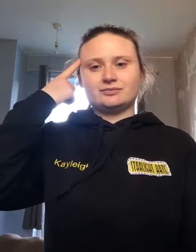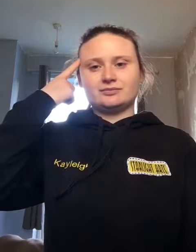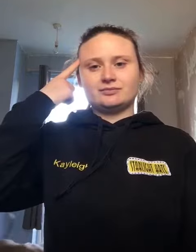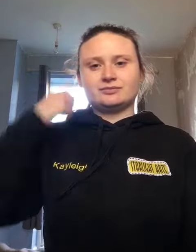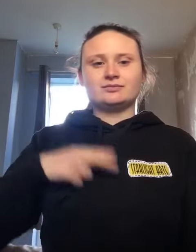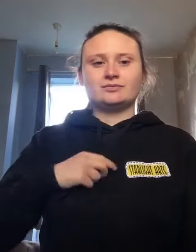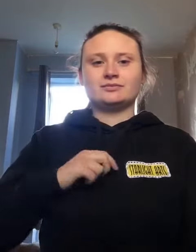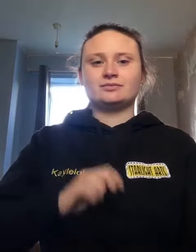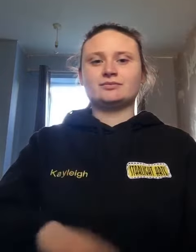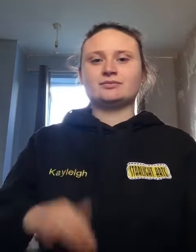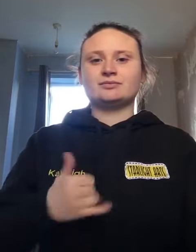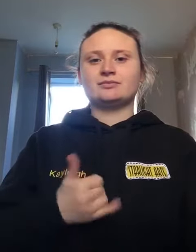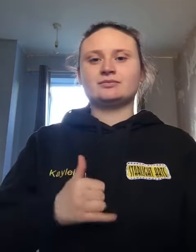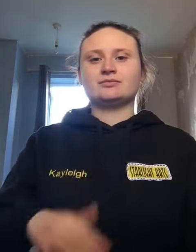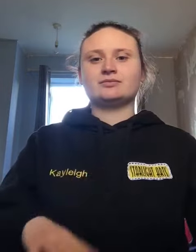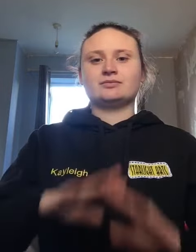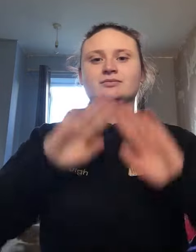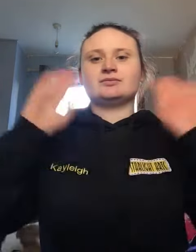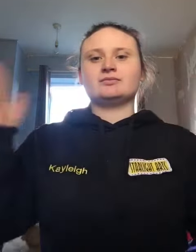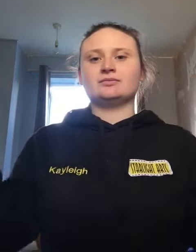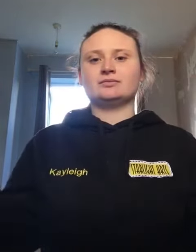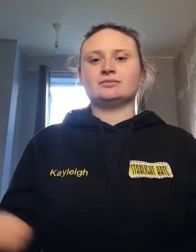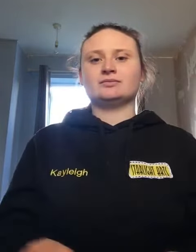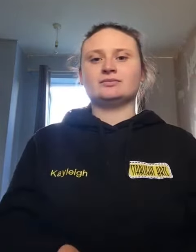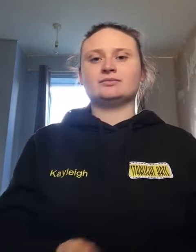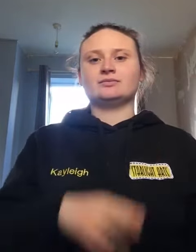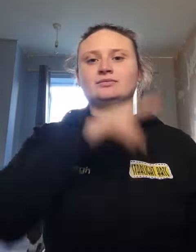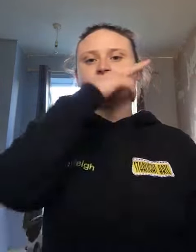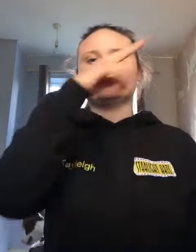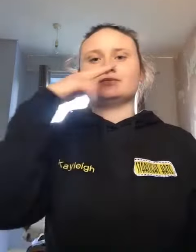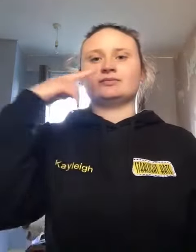we can live in a world that we deny.